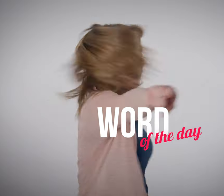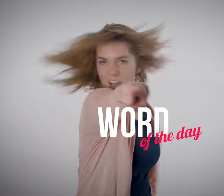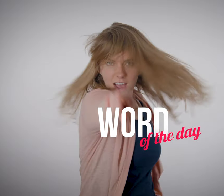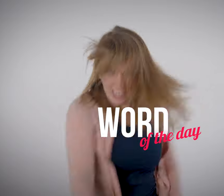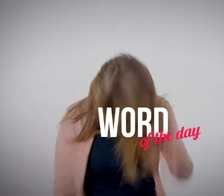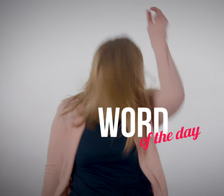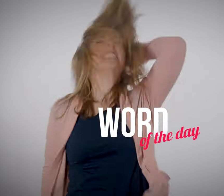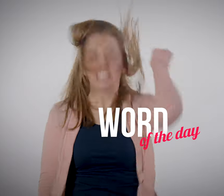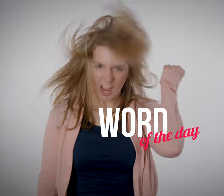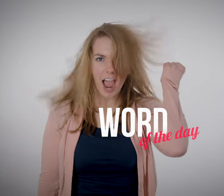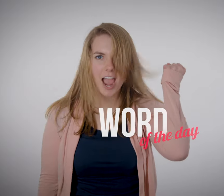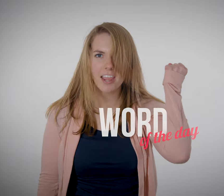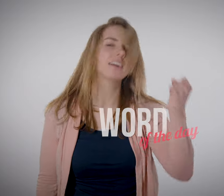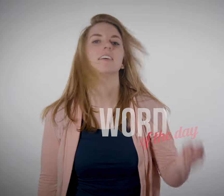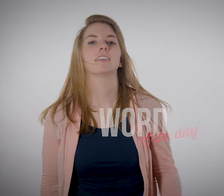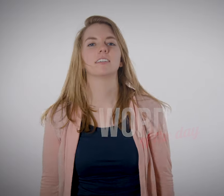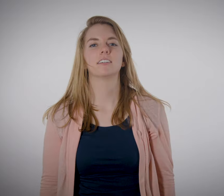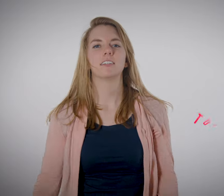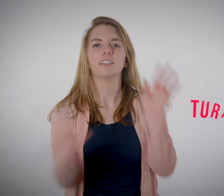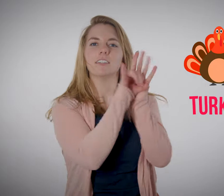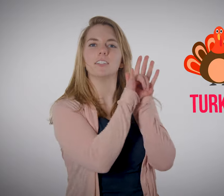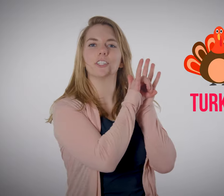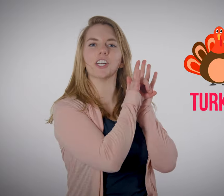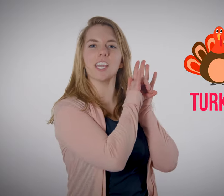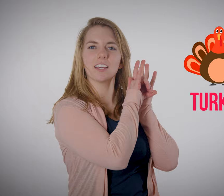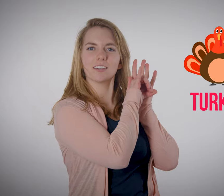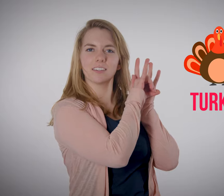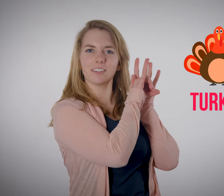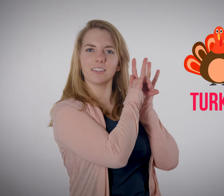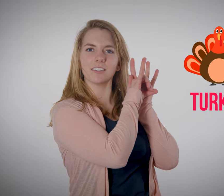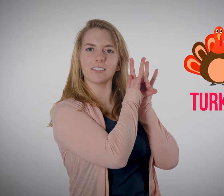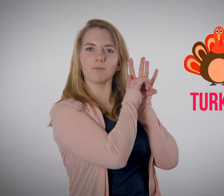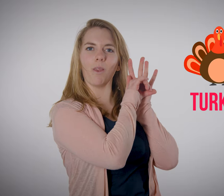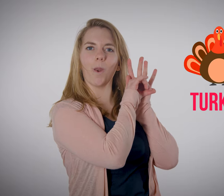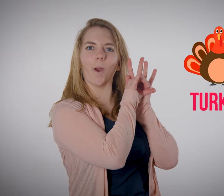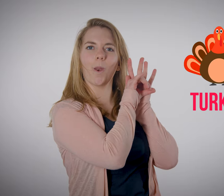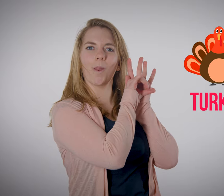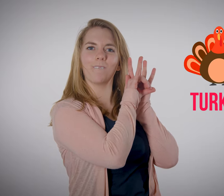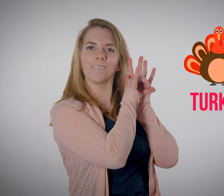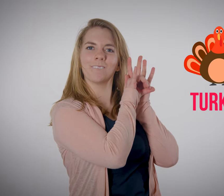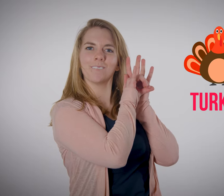The. Day. Turkey. Whoo. Whoo.